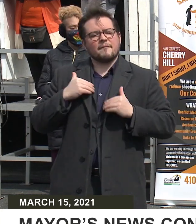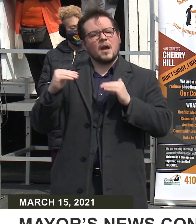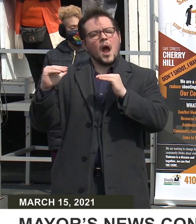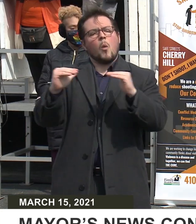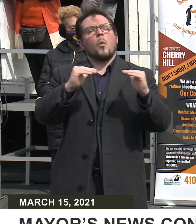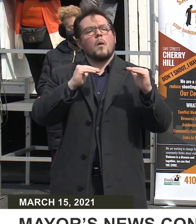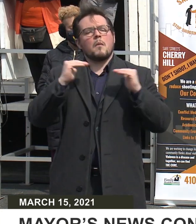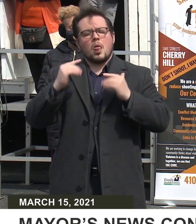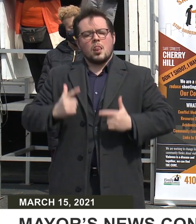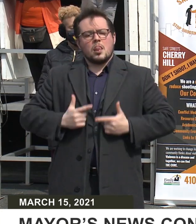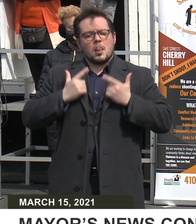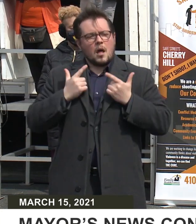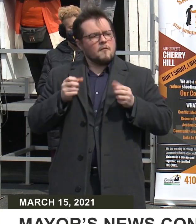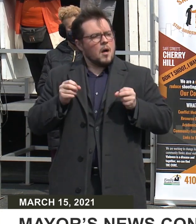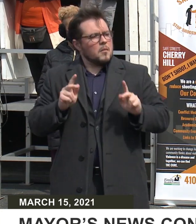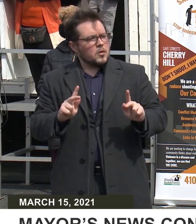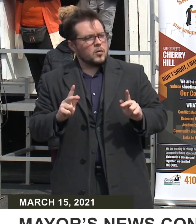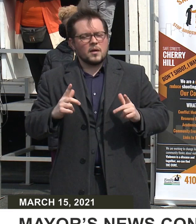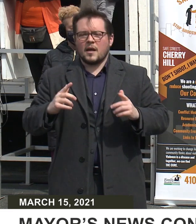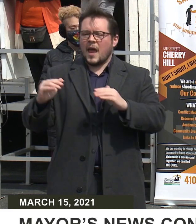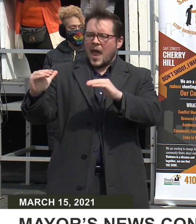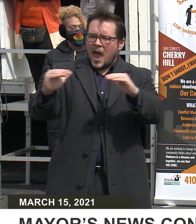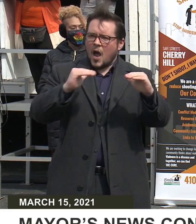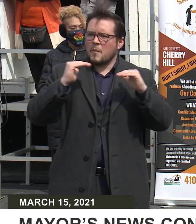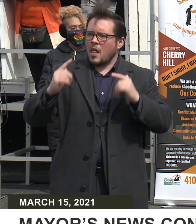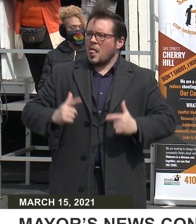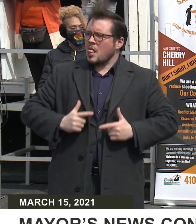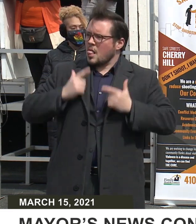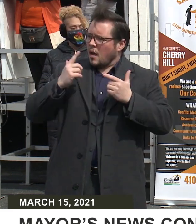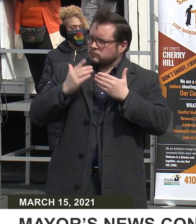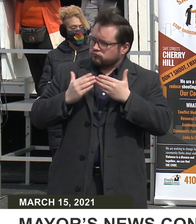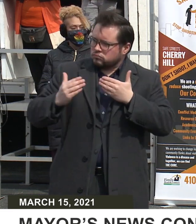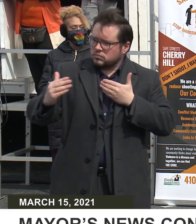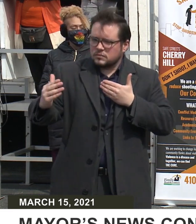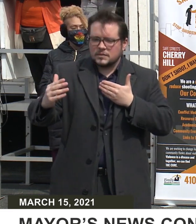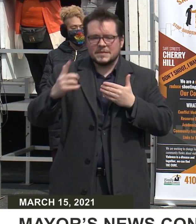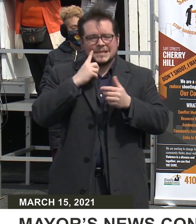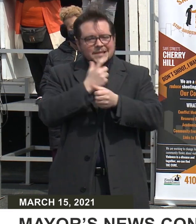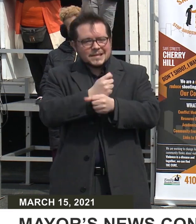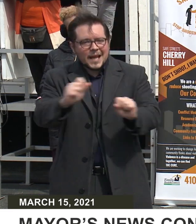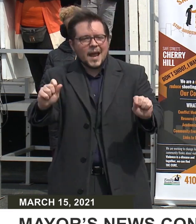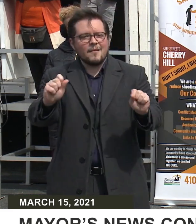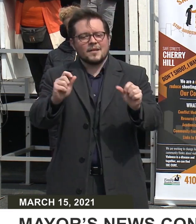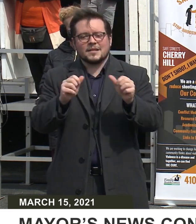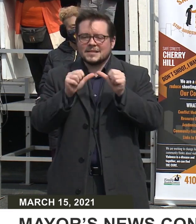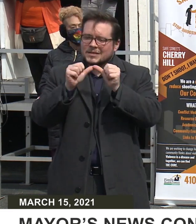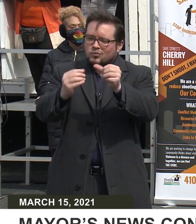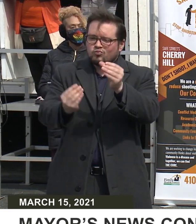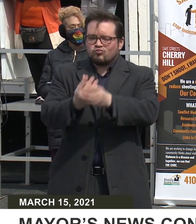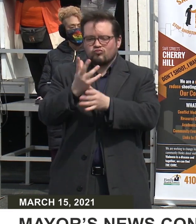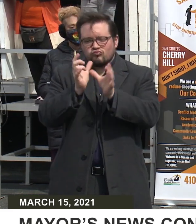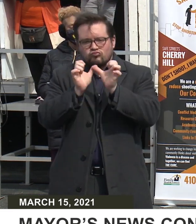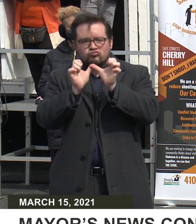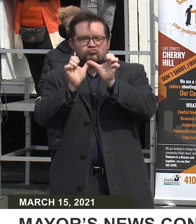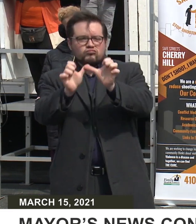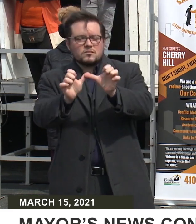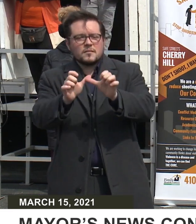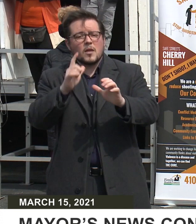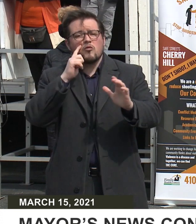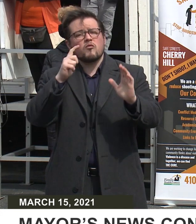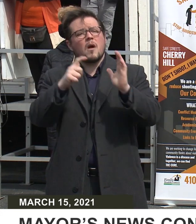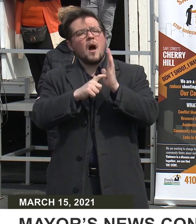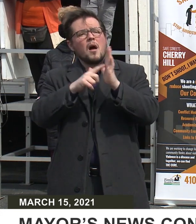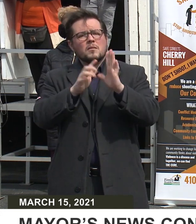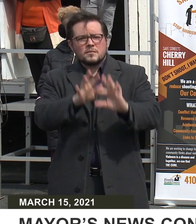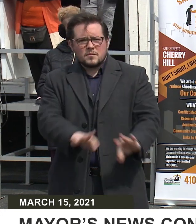opportunities, equitable life expectancy, that they be safe and are thriving. Recognizing the importance of involving